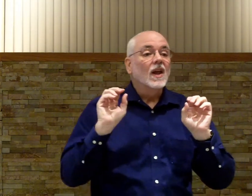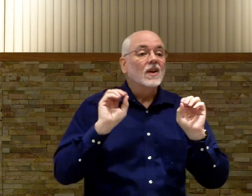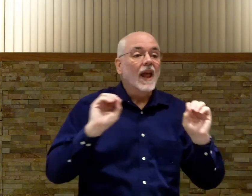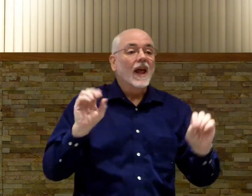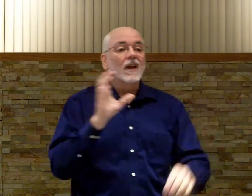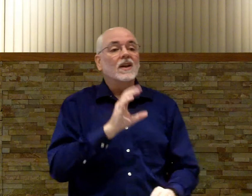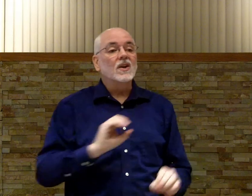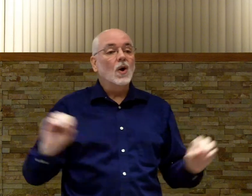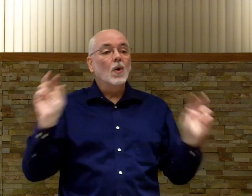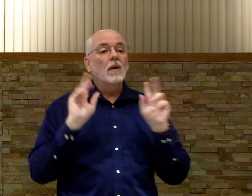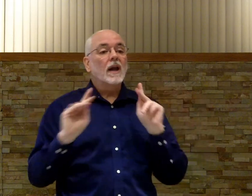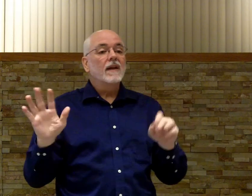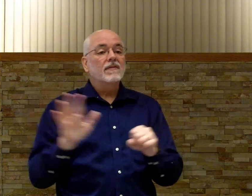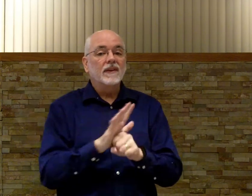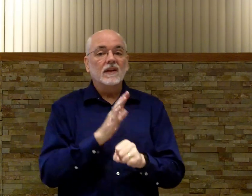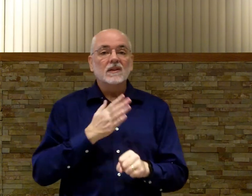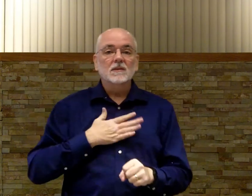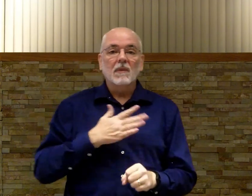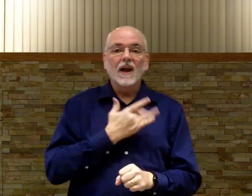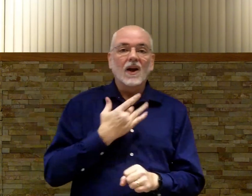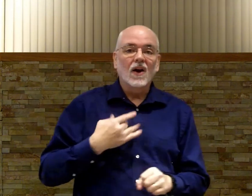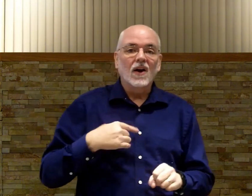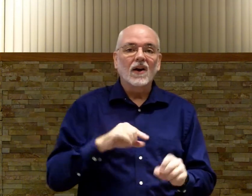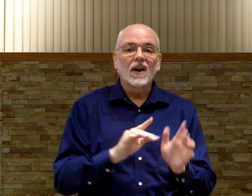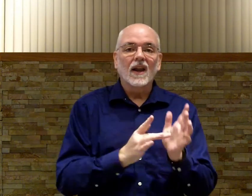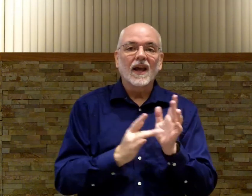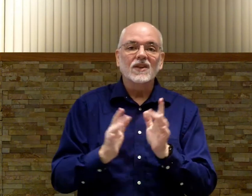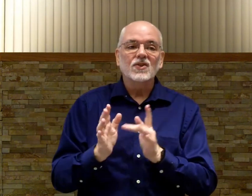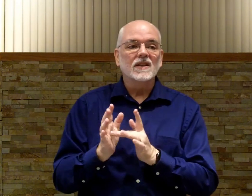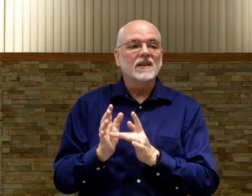And nobody fills my heart like Jesus.